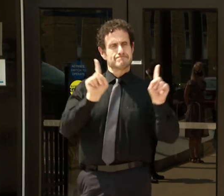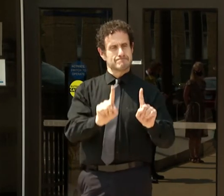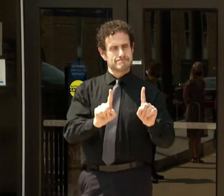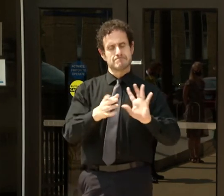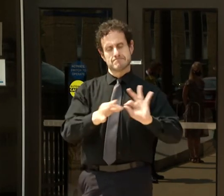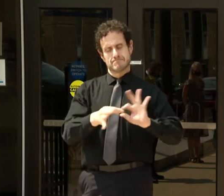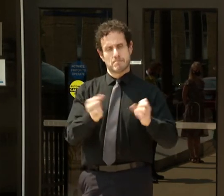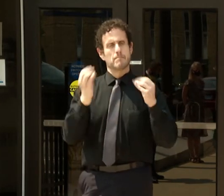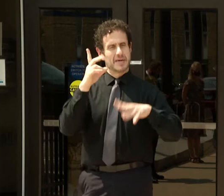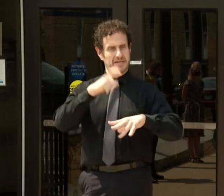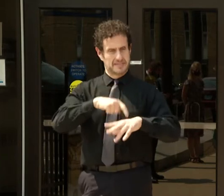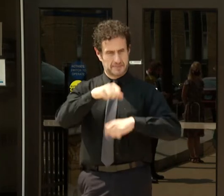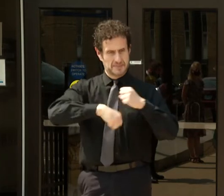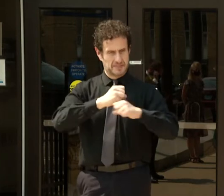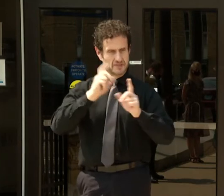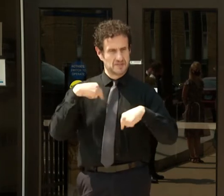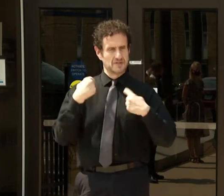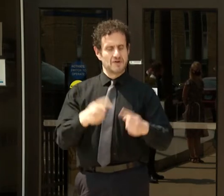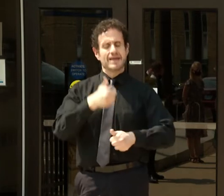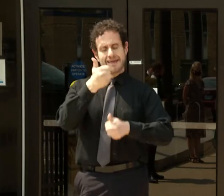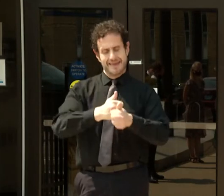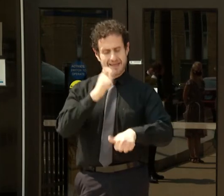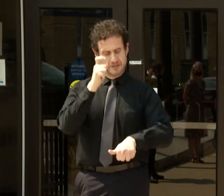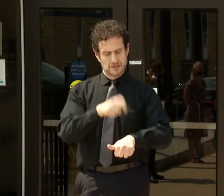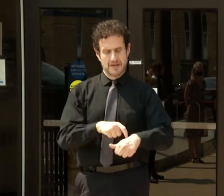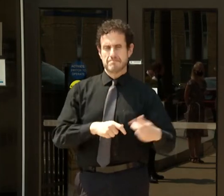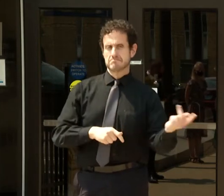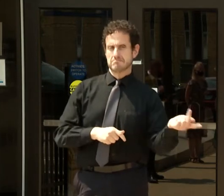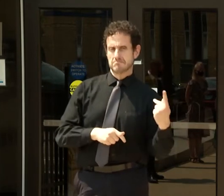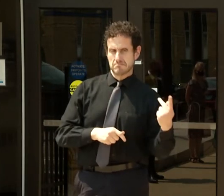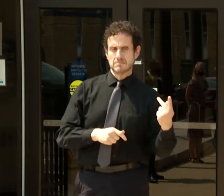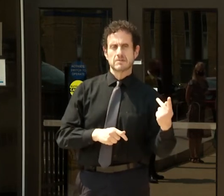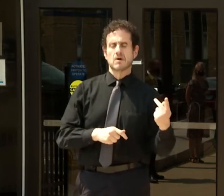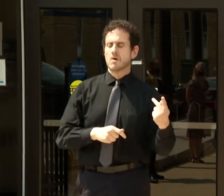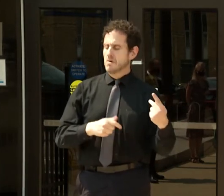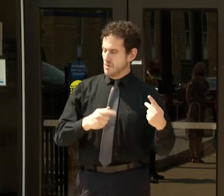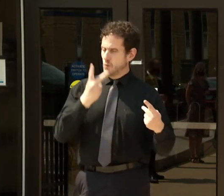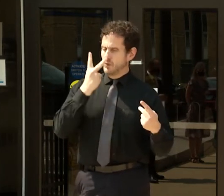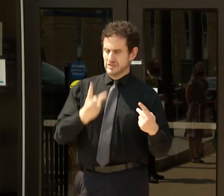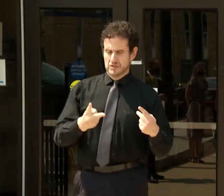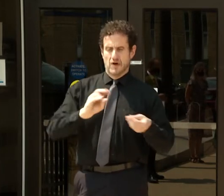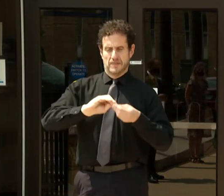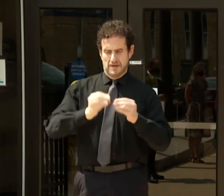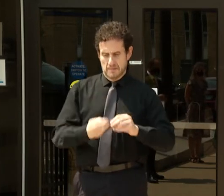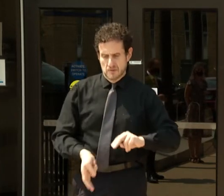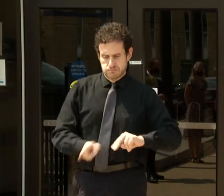this year. Each time we've reached another troubling milestone.